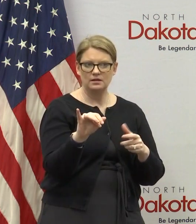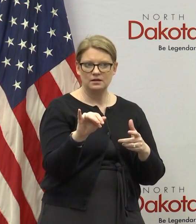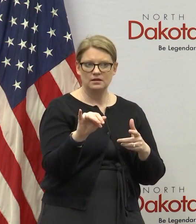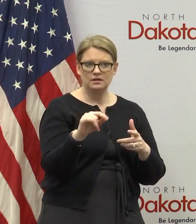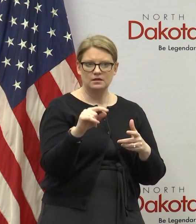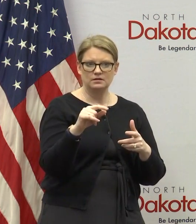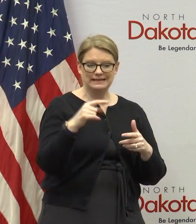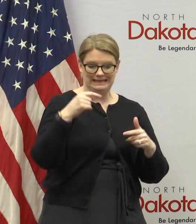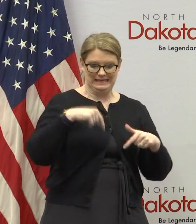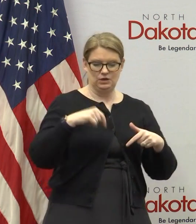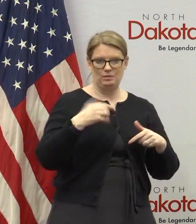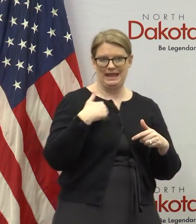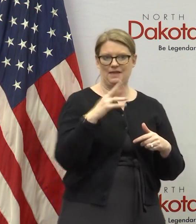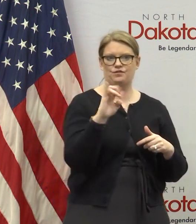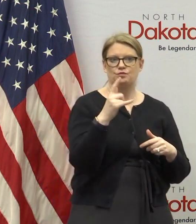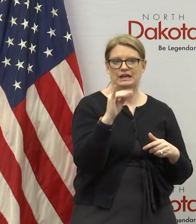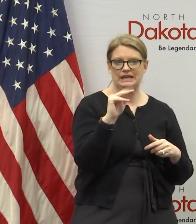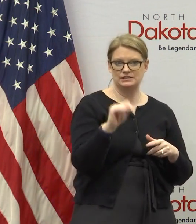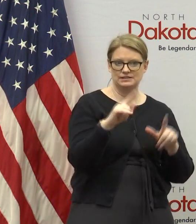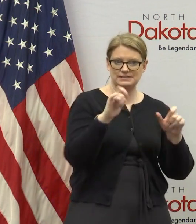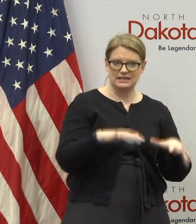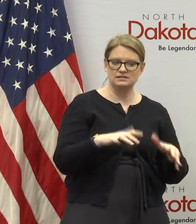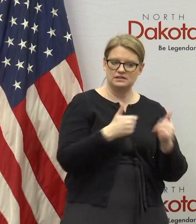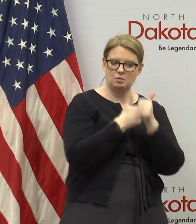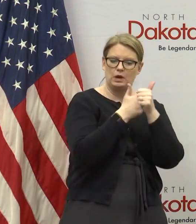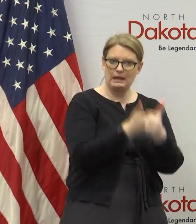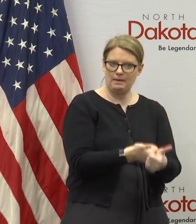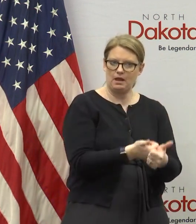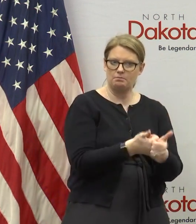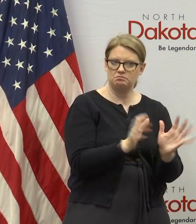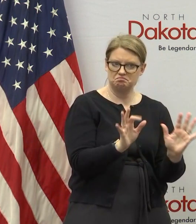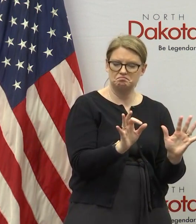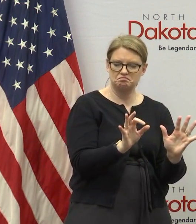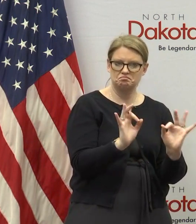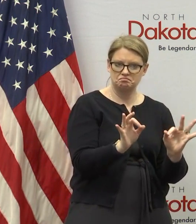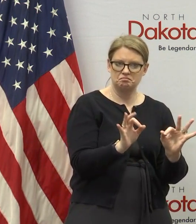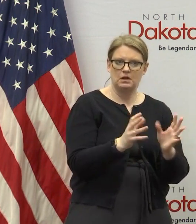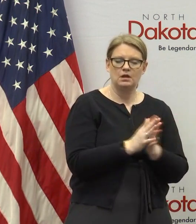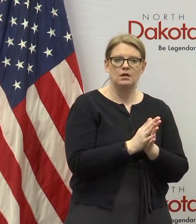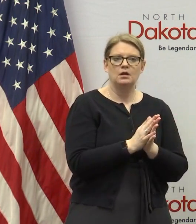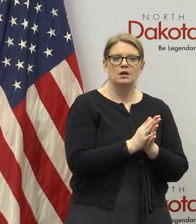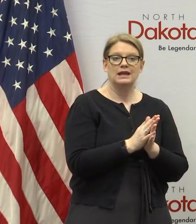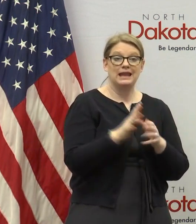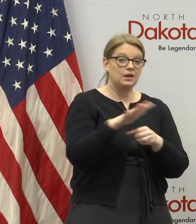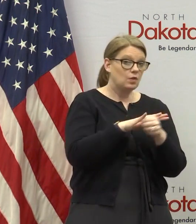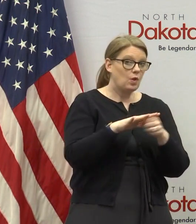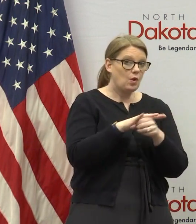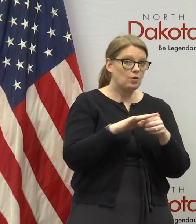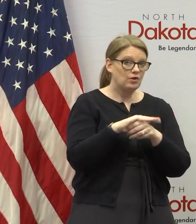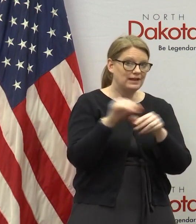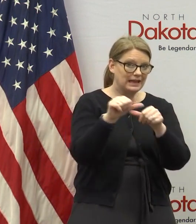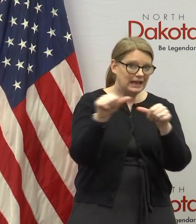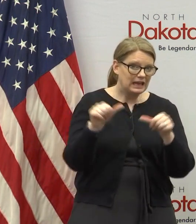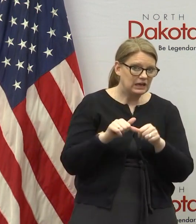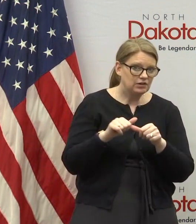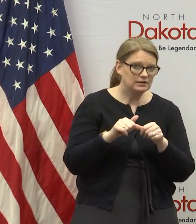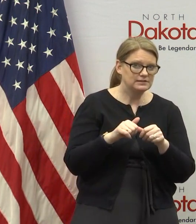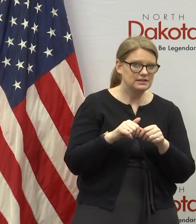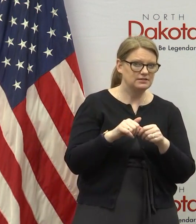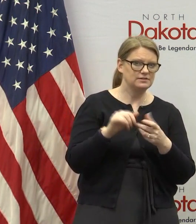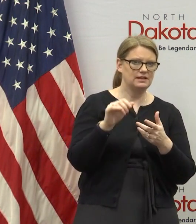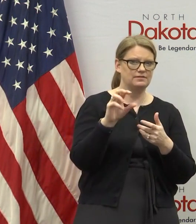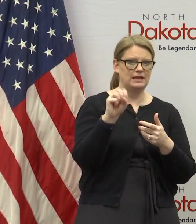reagents to do the testing and we are keeping up and so if in local areas there are shortages of say swabs